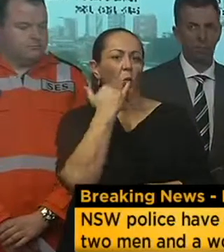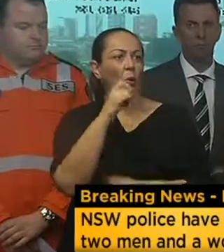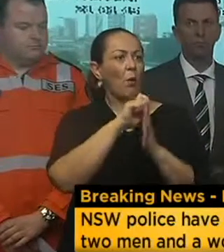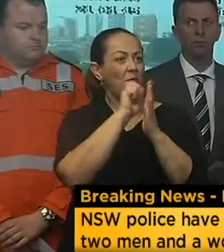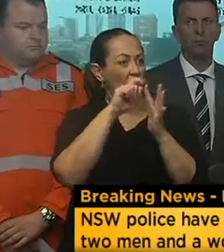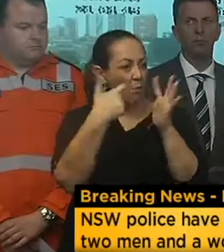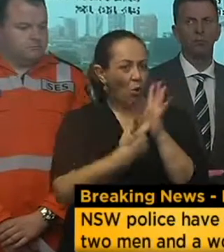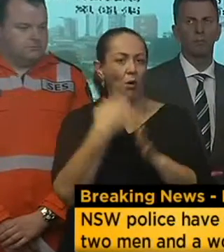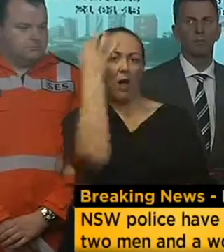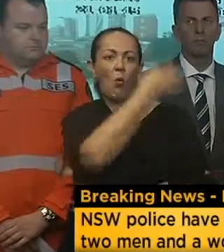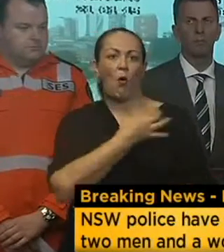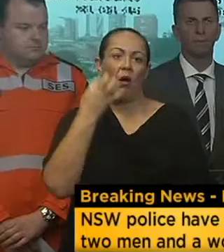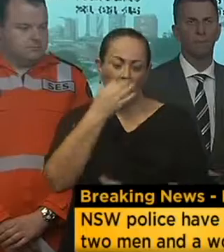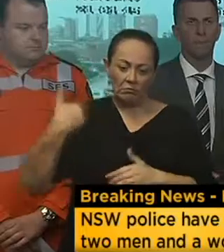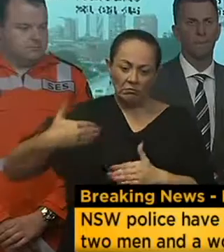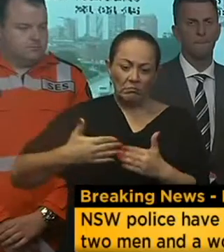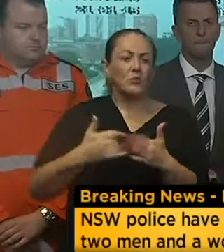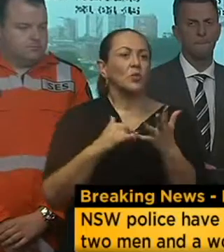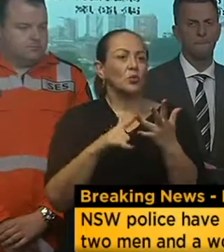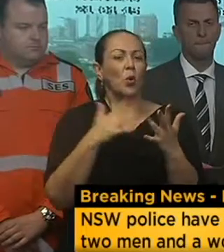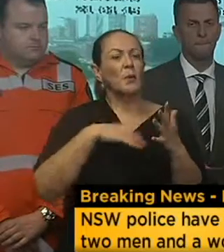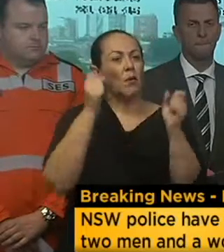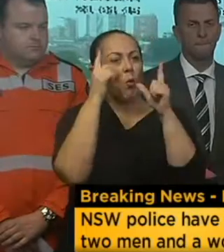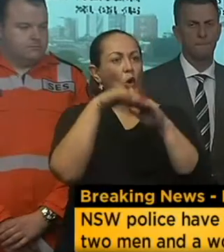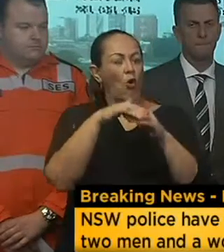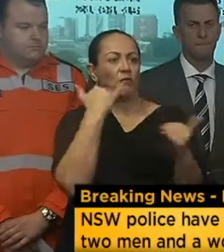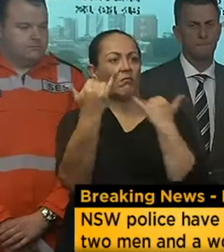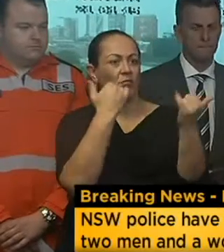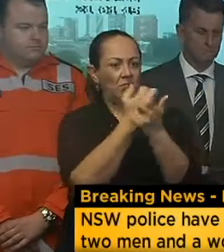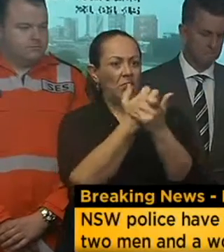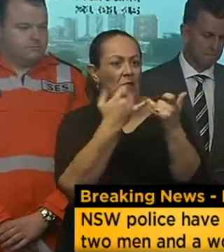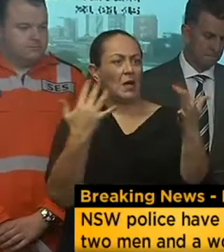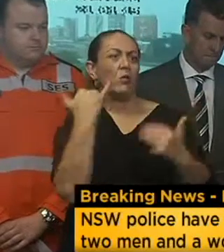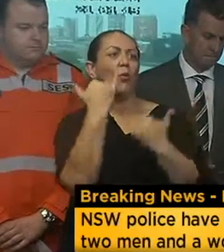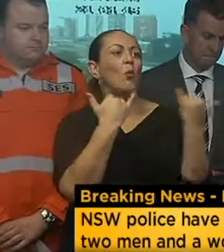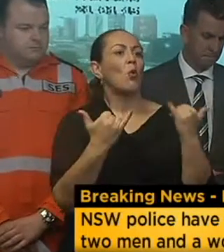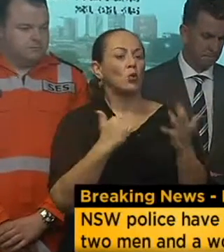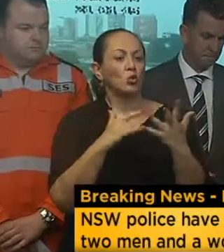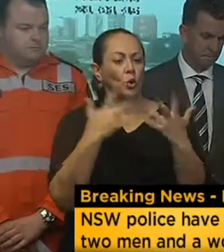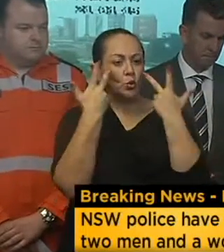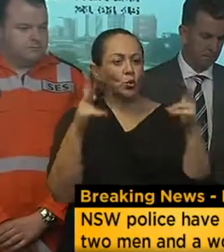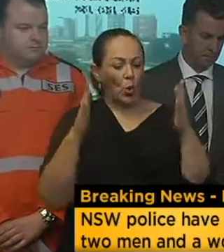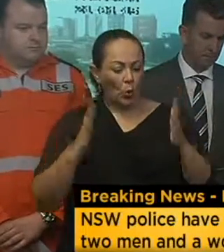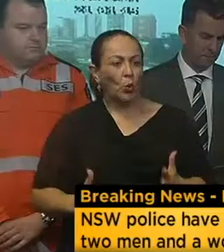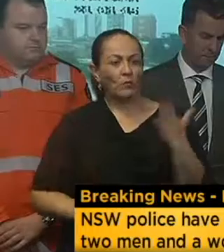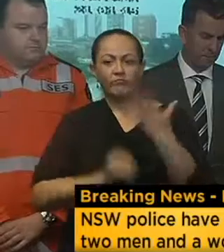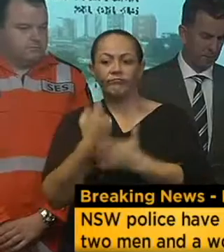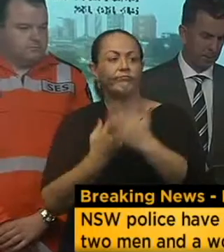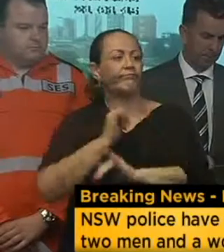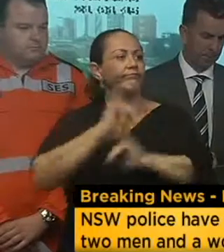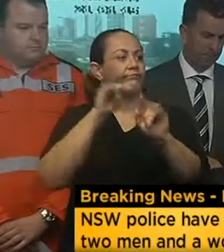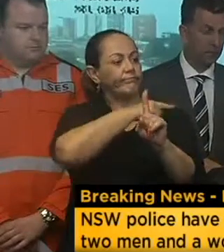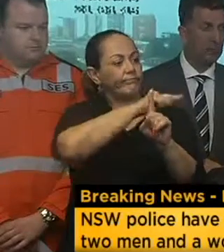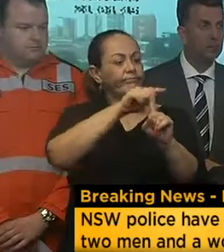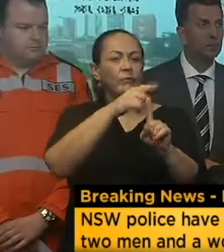And that is a figure that we really need to be conscious of because that just goes to show the human tragedy that we have seen